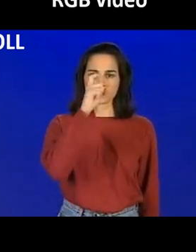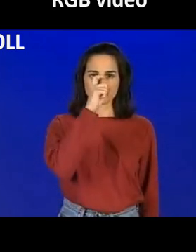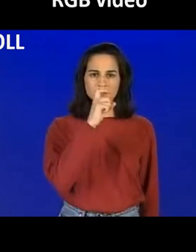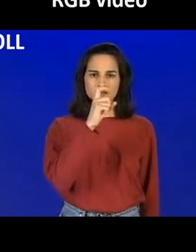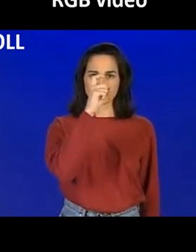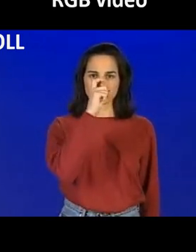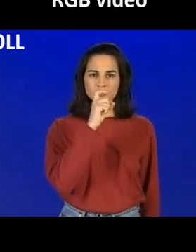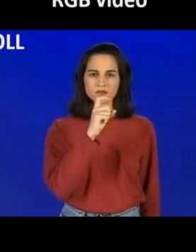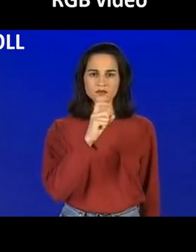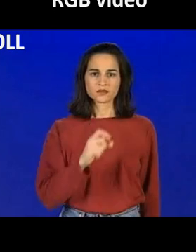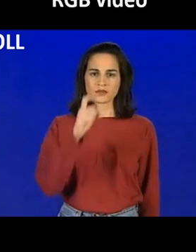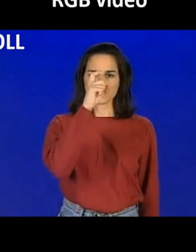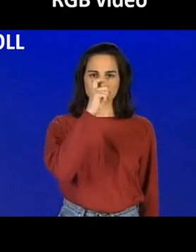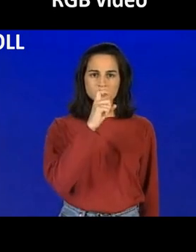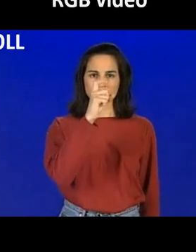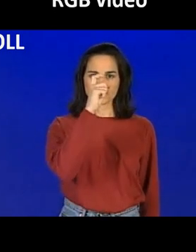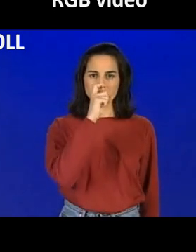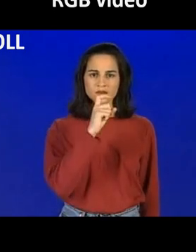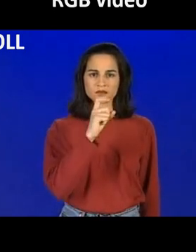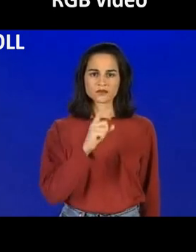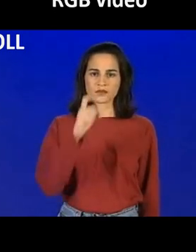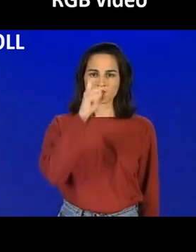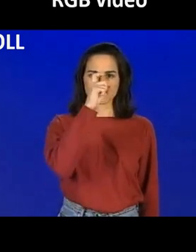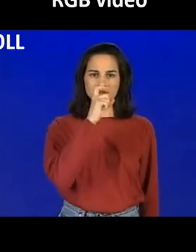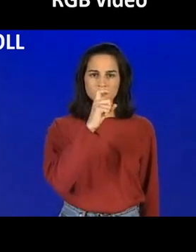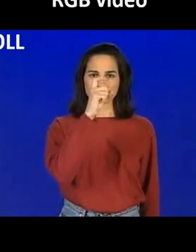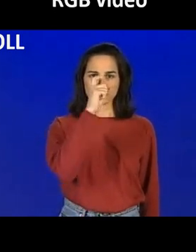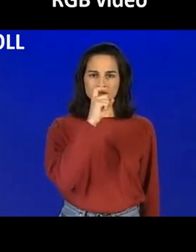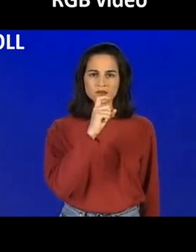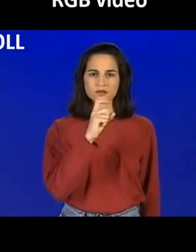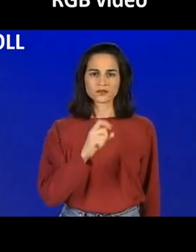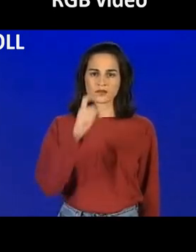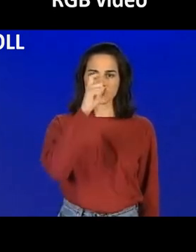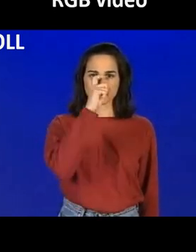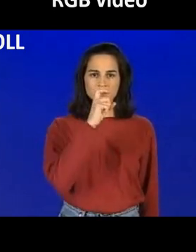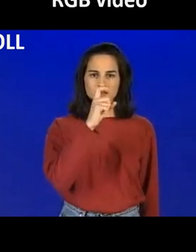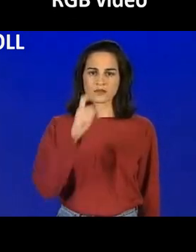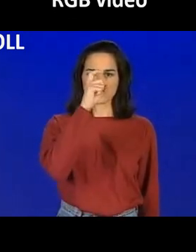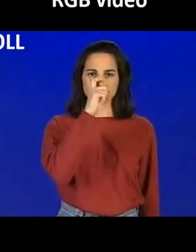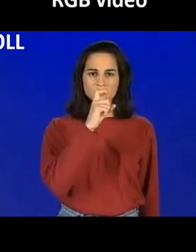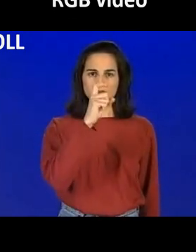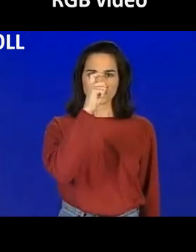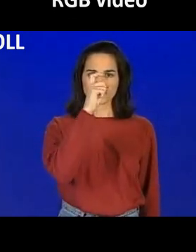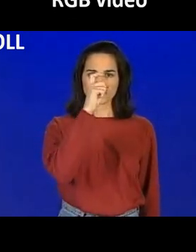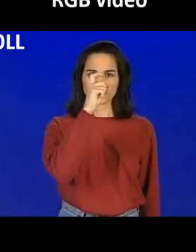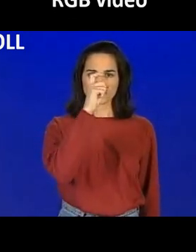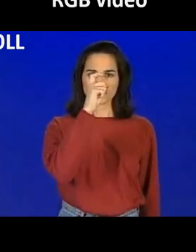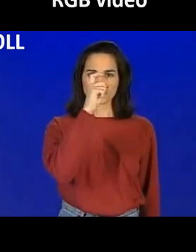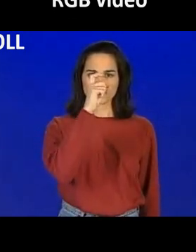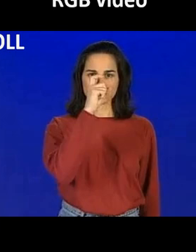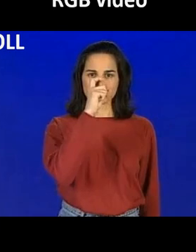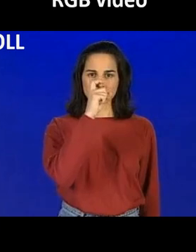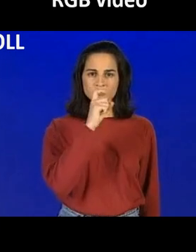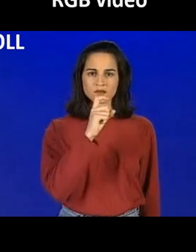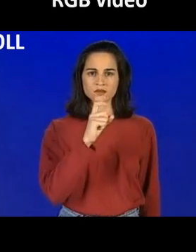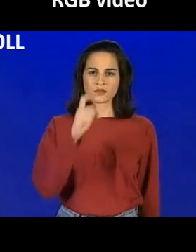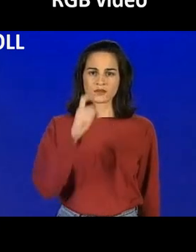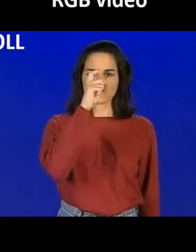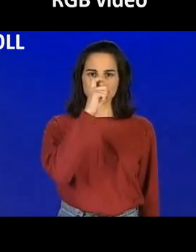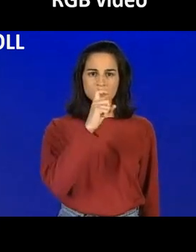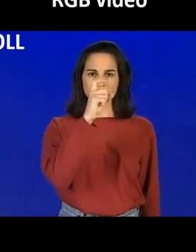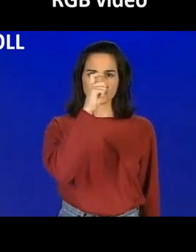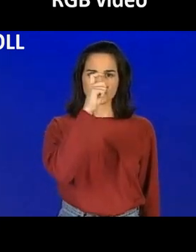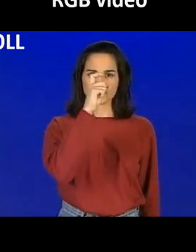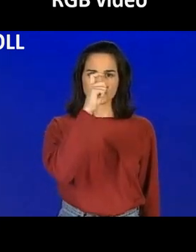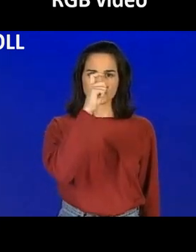Given an input video, our extension of Simplify X to sign language video, Simplify SL, generates a